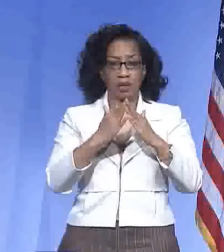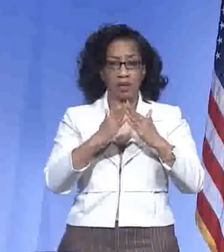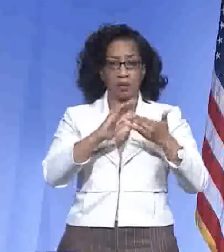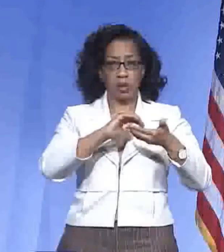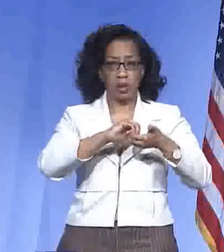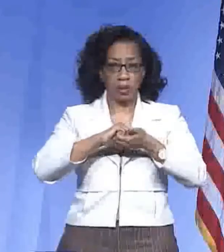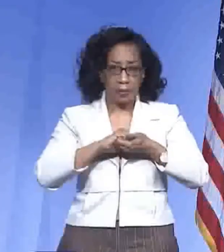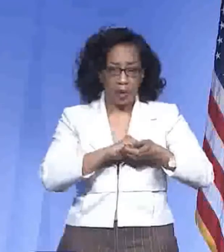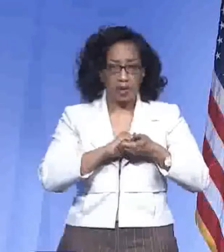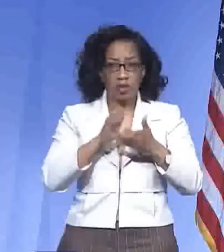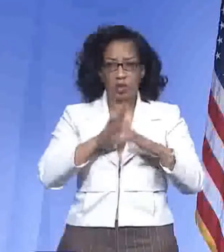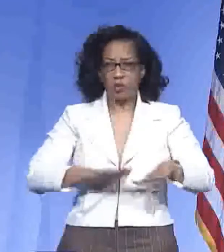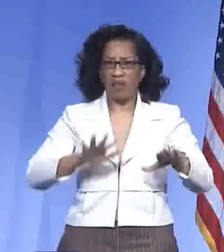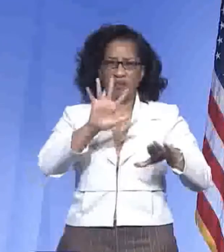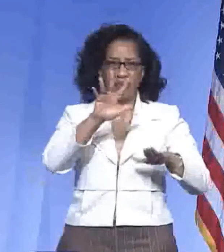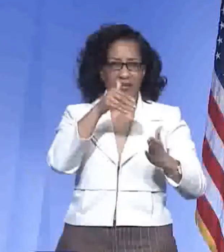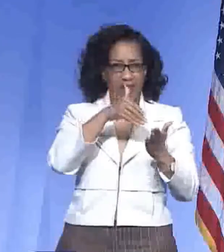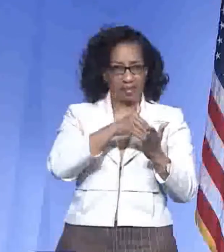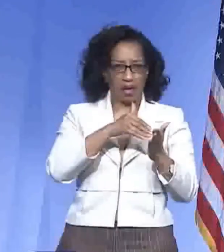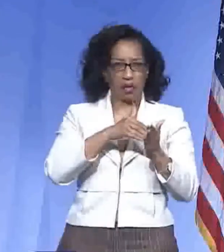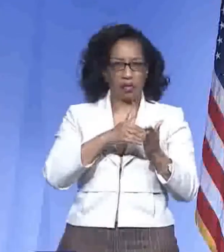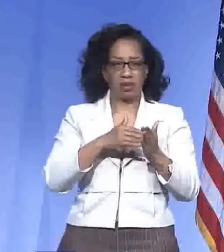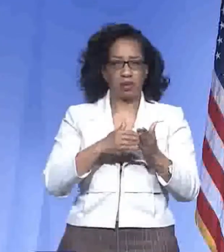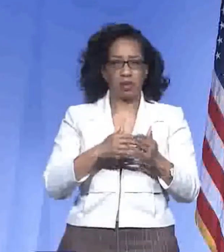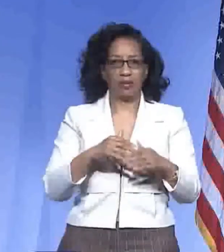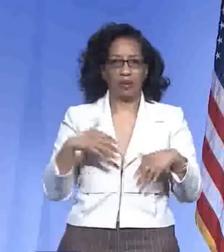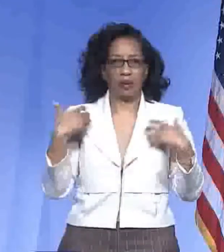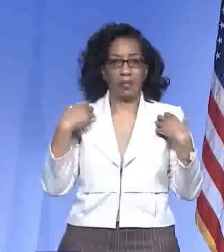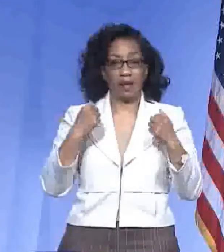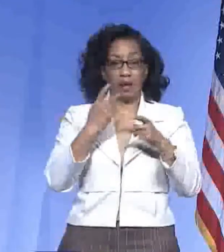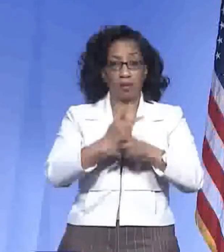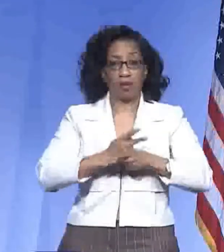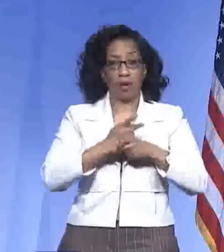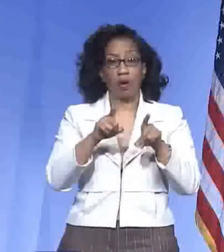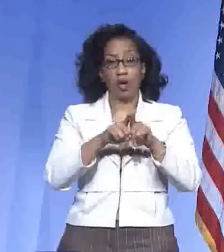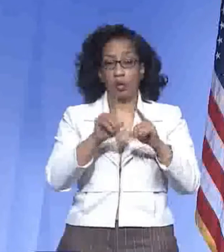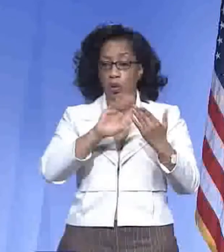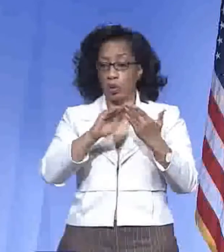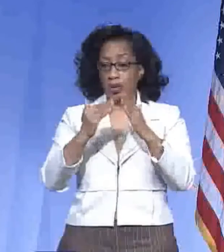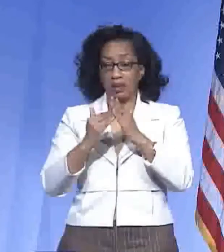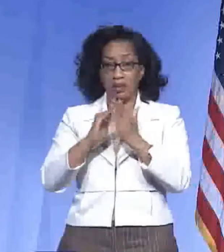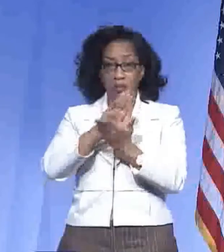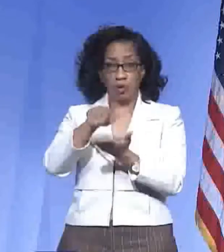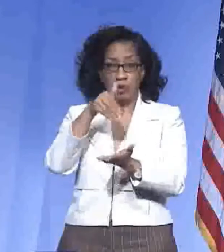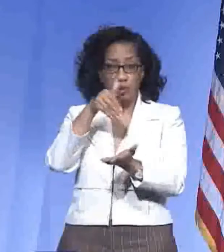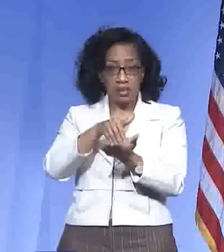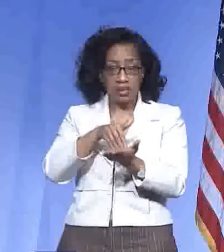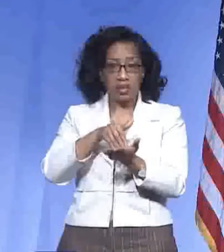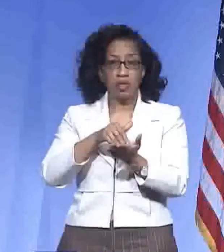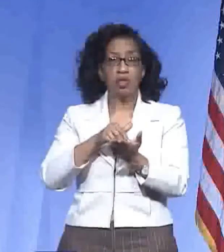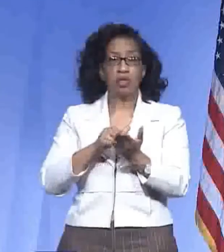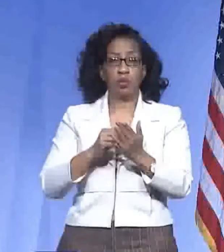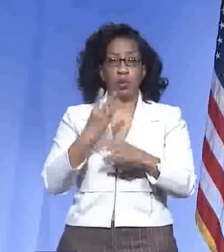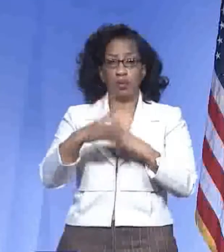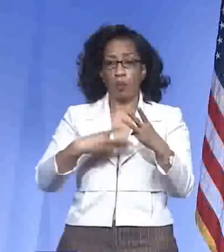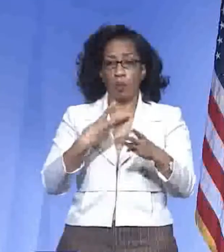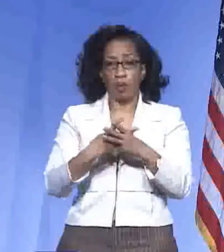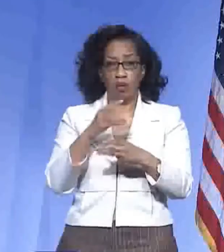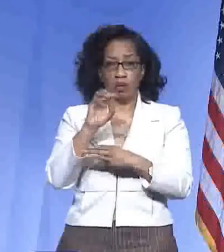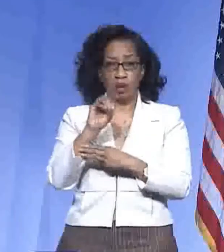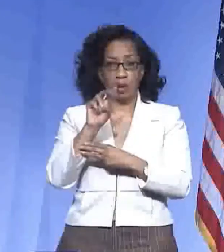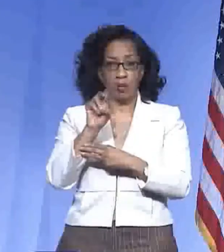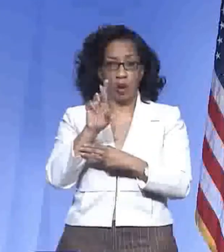about 5,000 through our health care systems. And then we also had community-based pods in partnership with the World Overcomers Church at